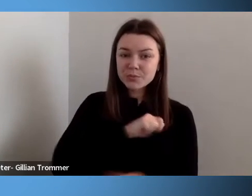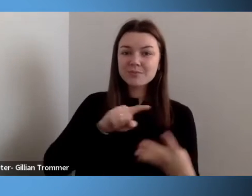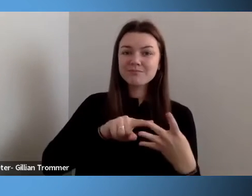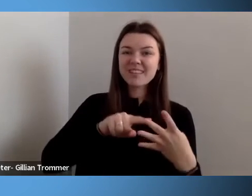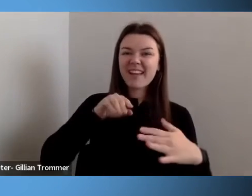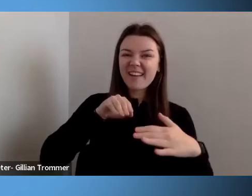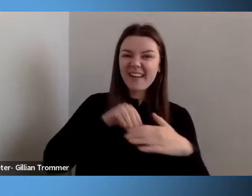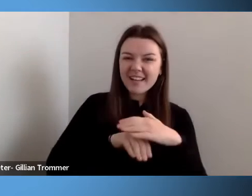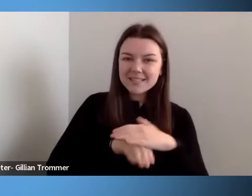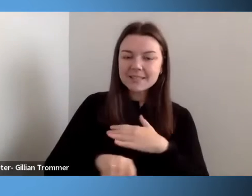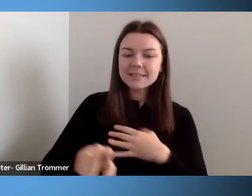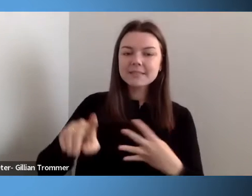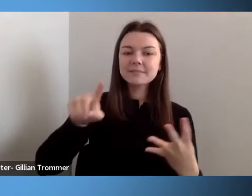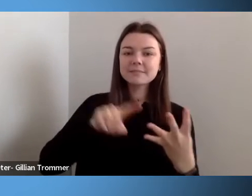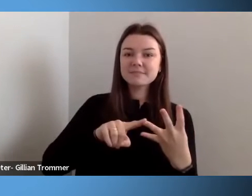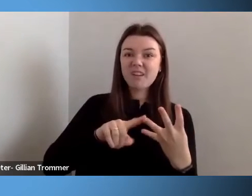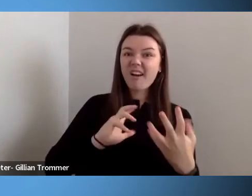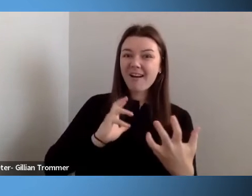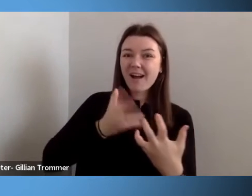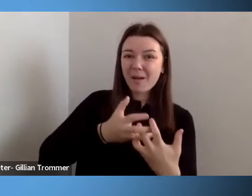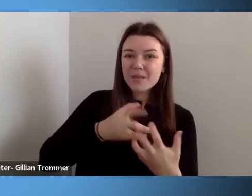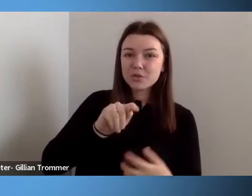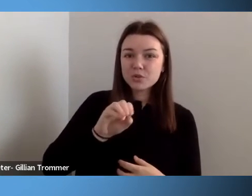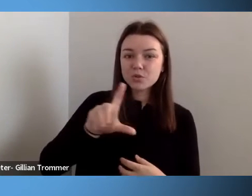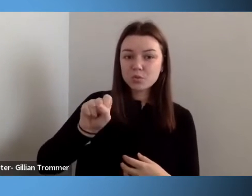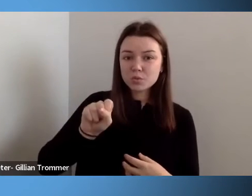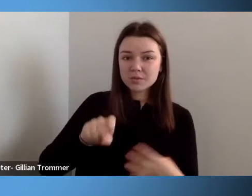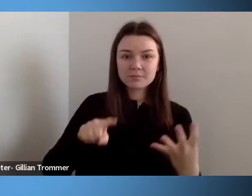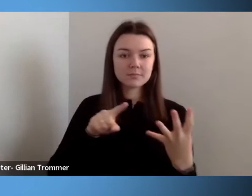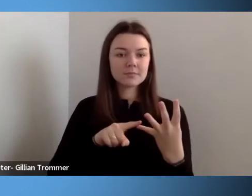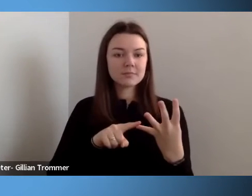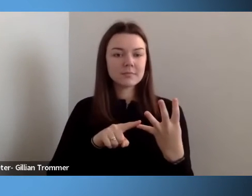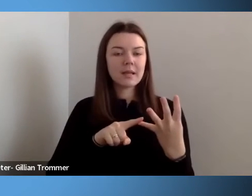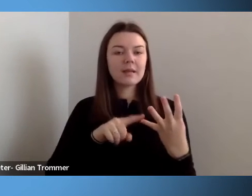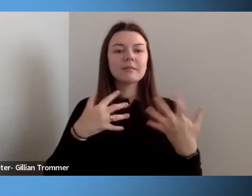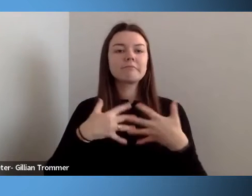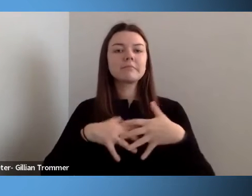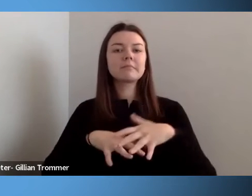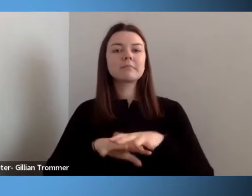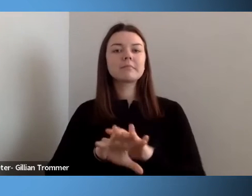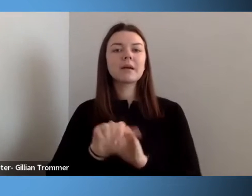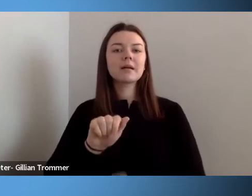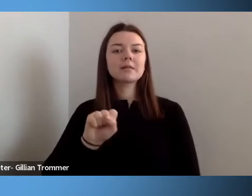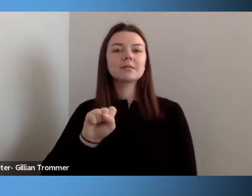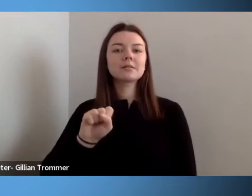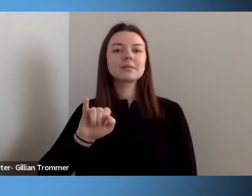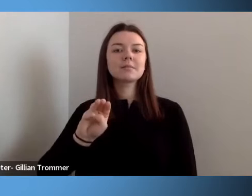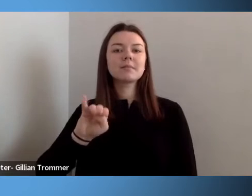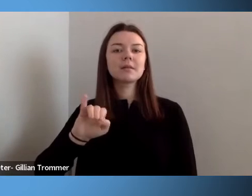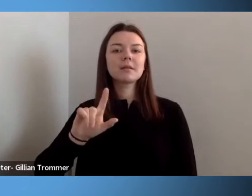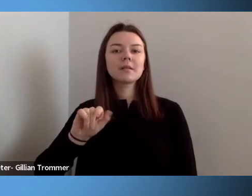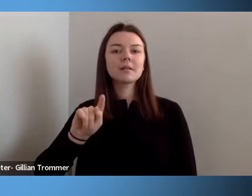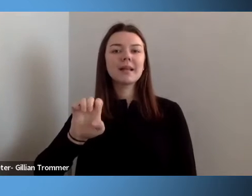have those accommodation tools, and assimilate everyone into your teams.